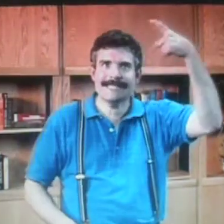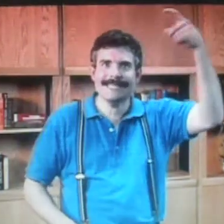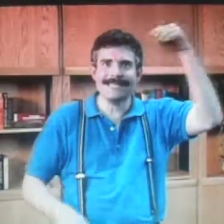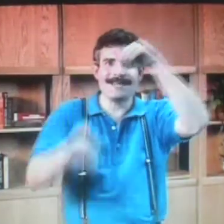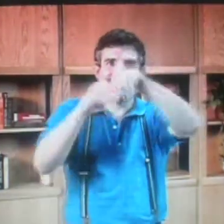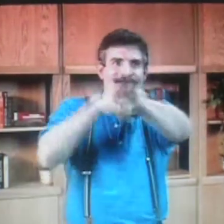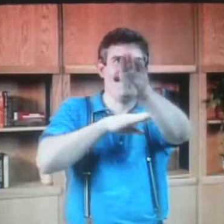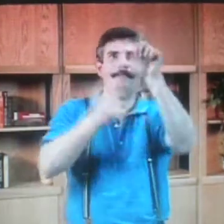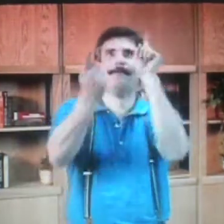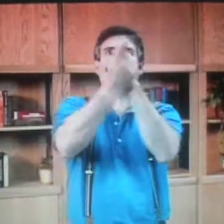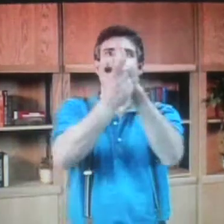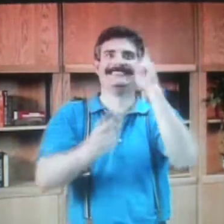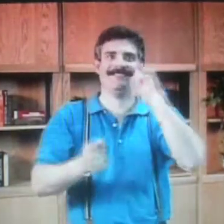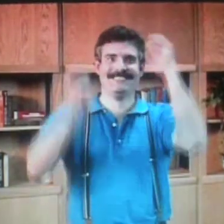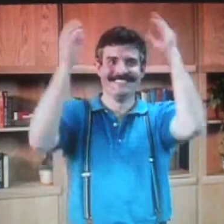They thought they was in a dreamland.